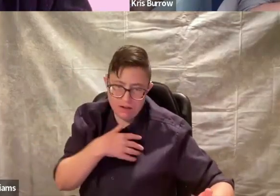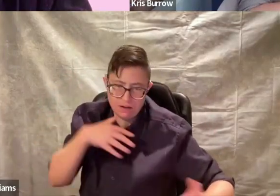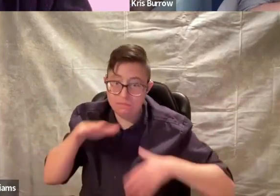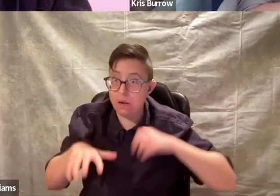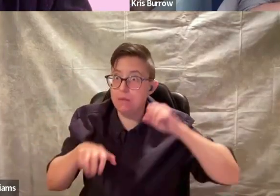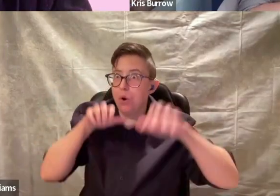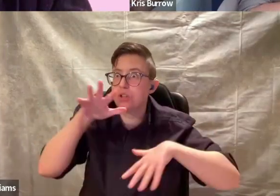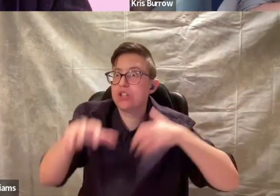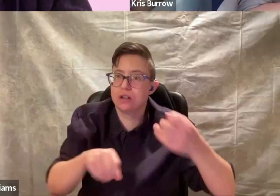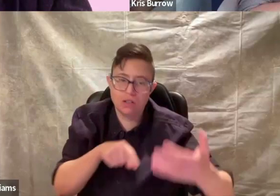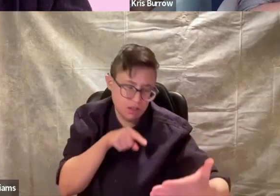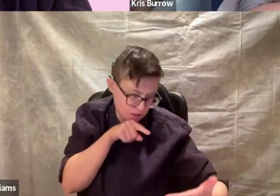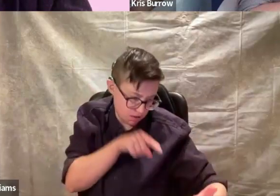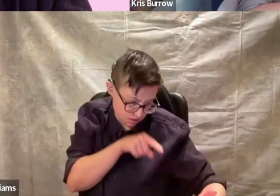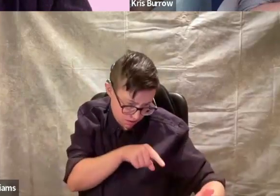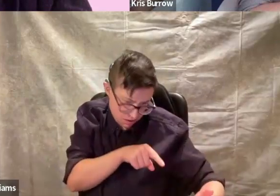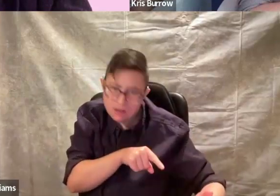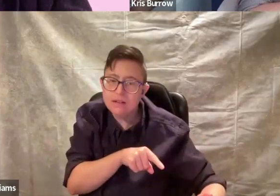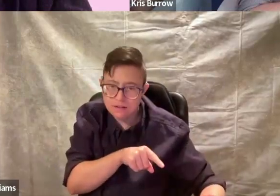Hear, be monsters.